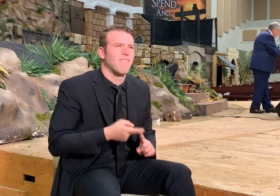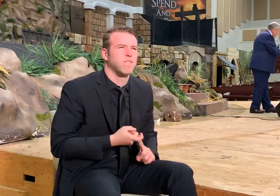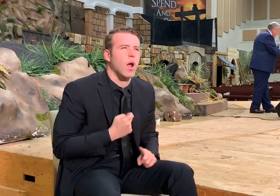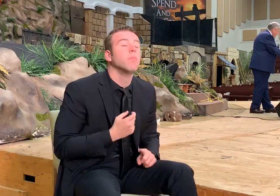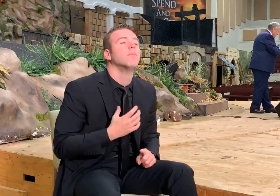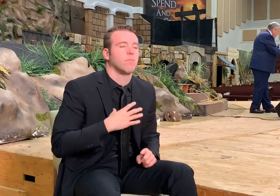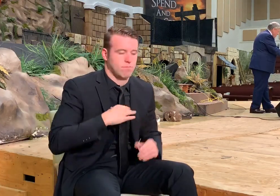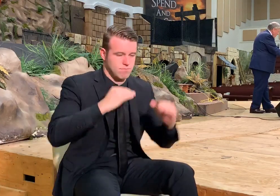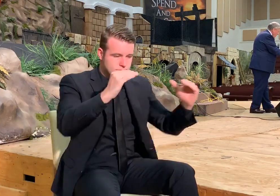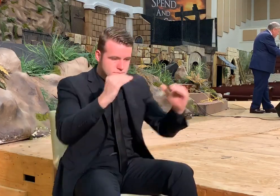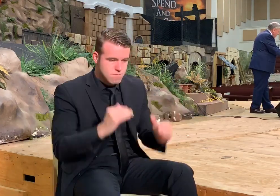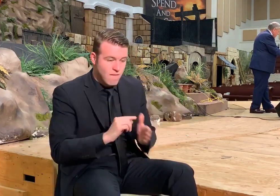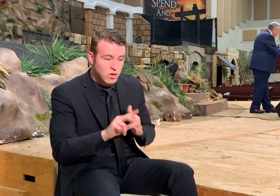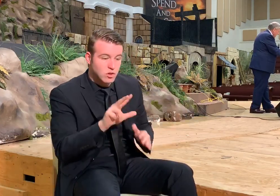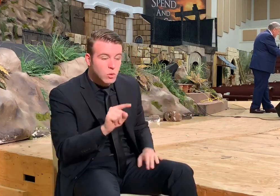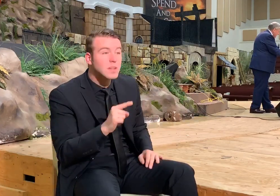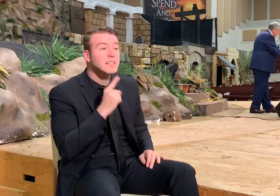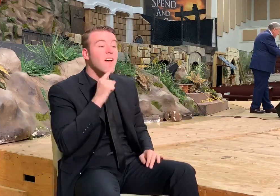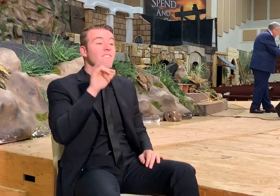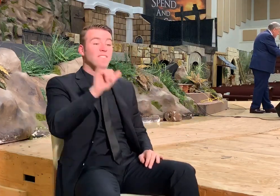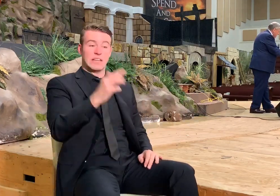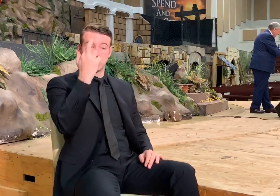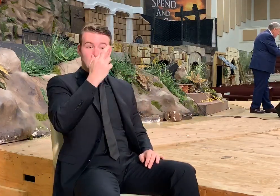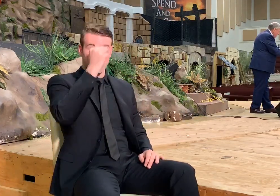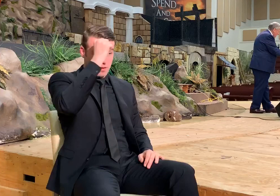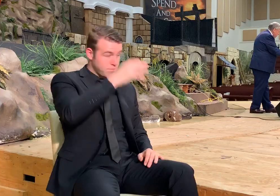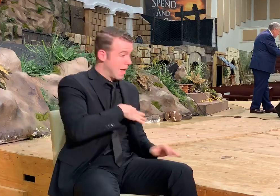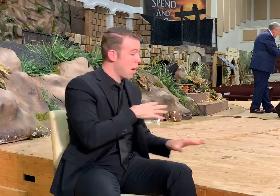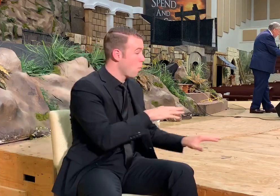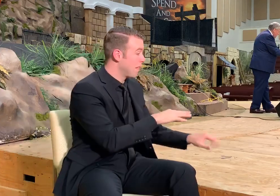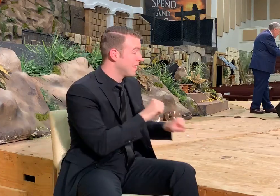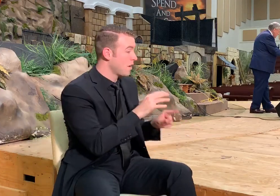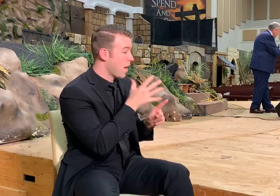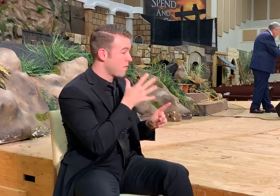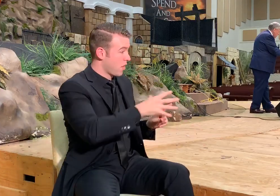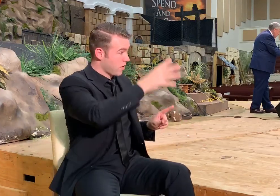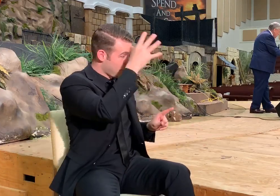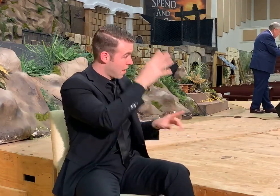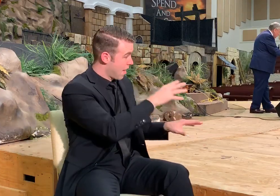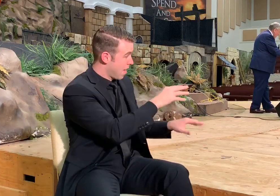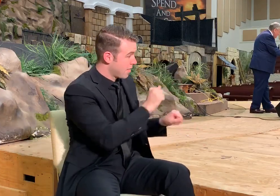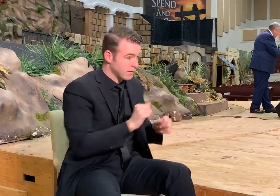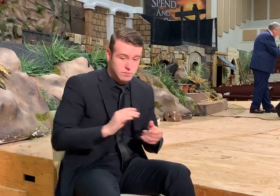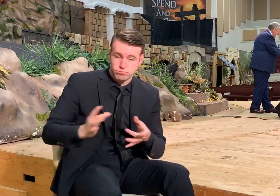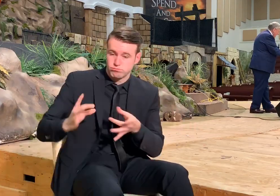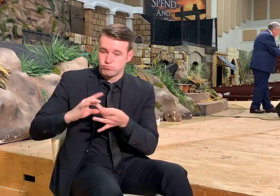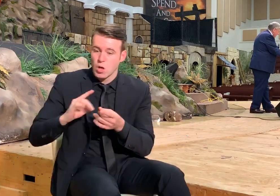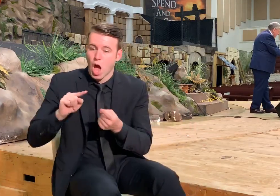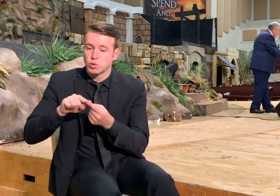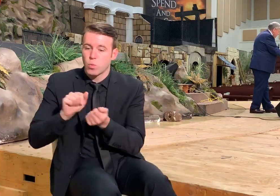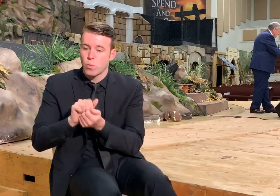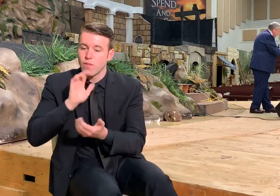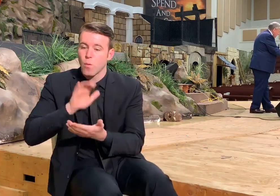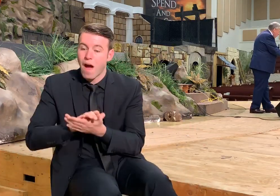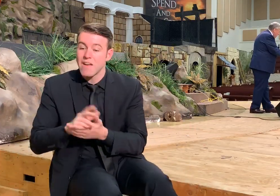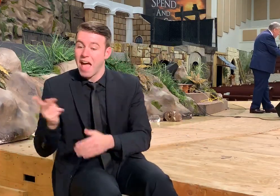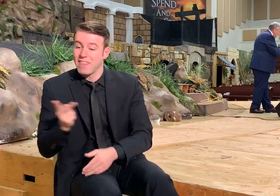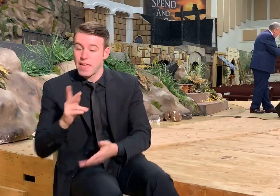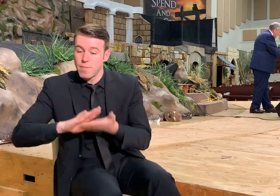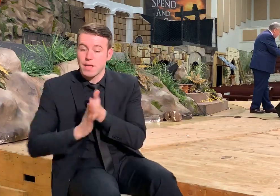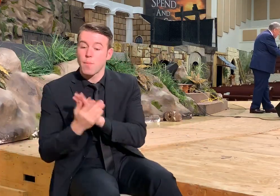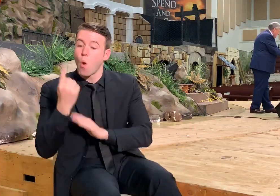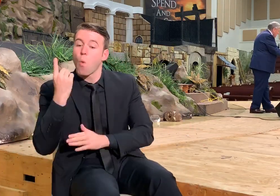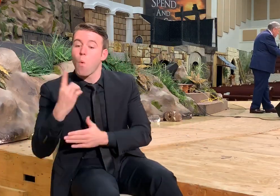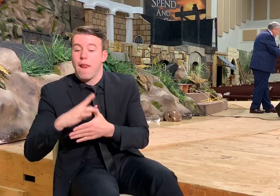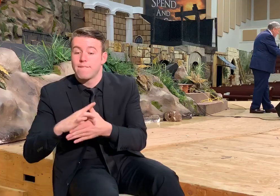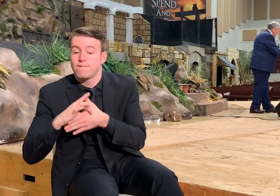31. For this cause shall a man lead his father and mother and shall be joined unto his wife, and they too shall be one